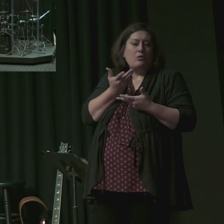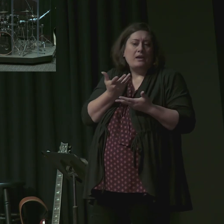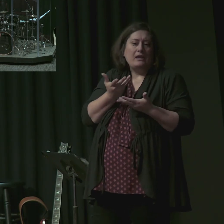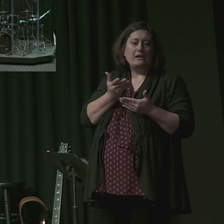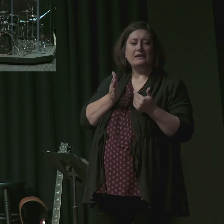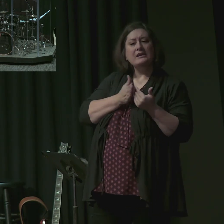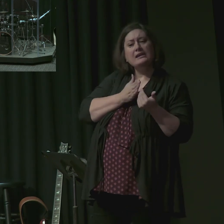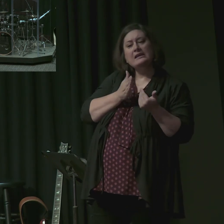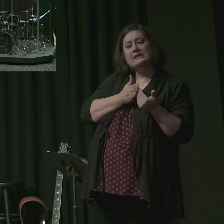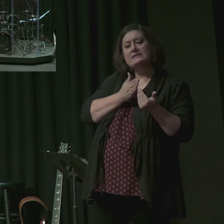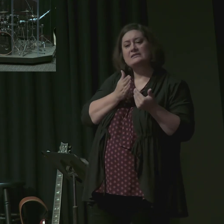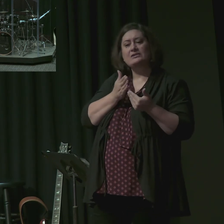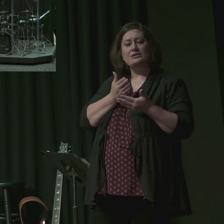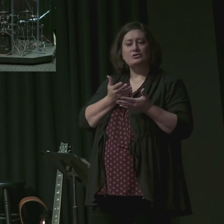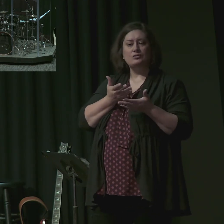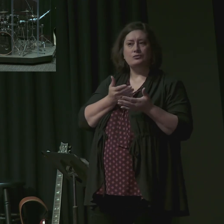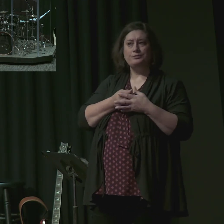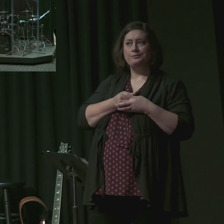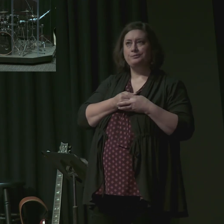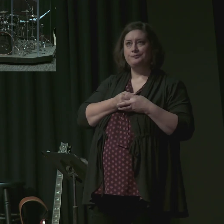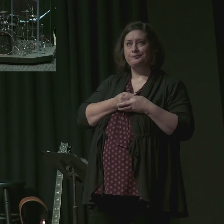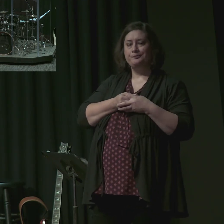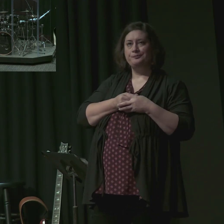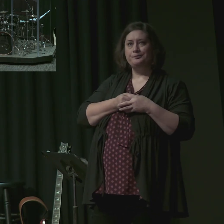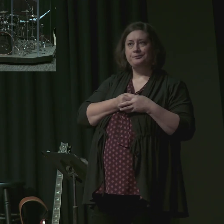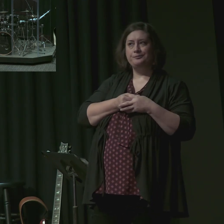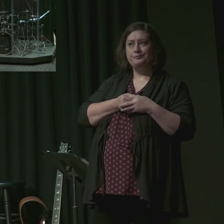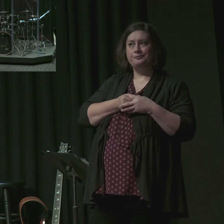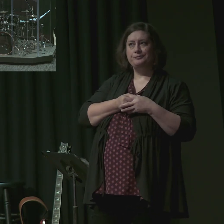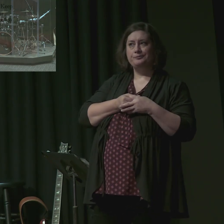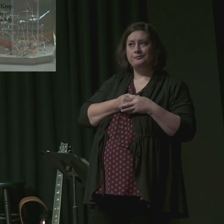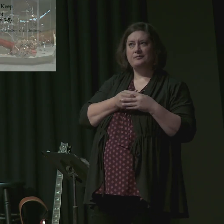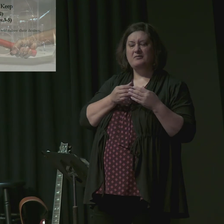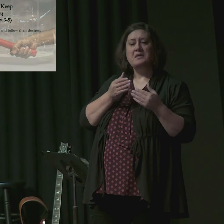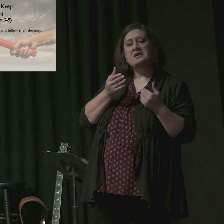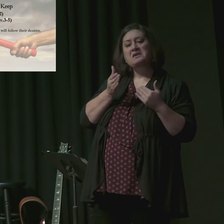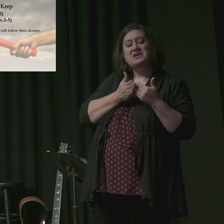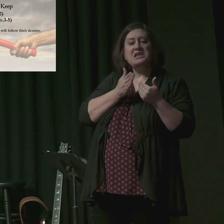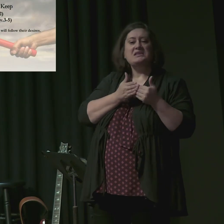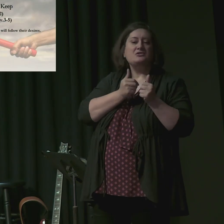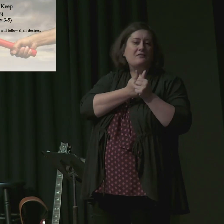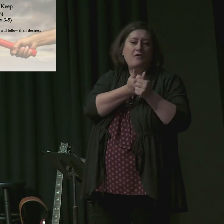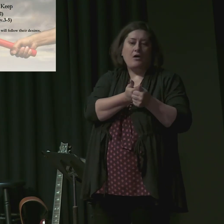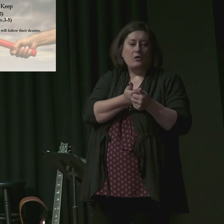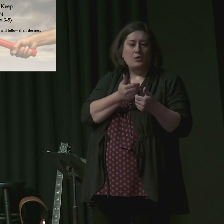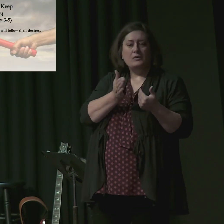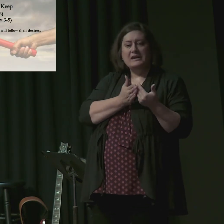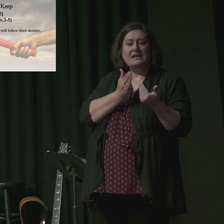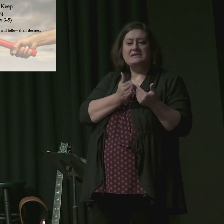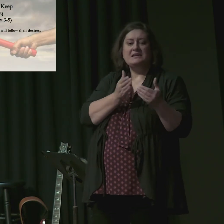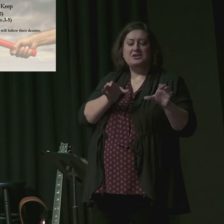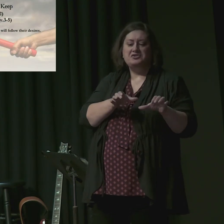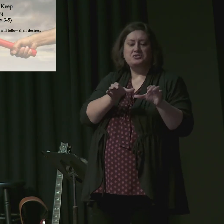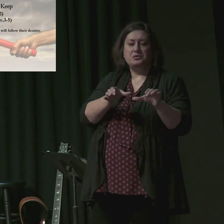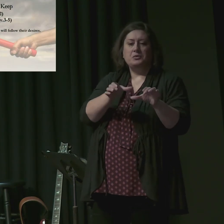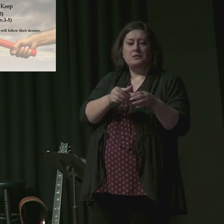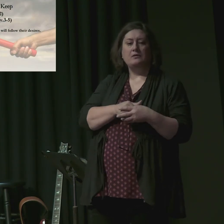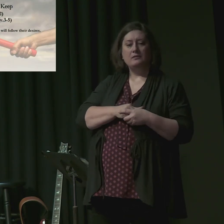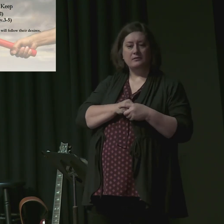in three ways. They accumulate teachers who will follow their desires. Now notice then